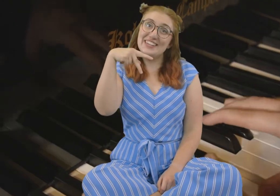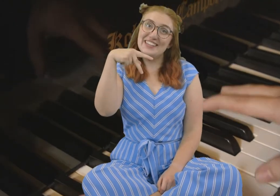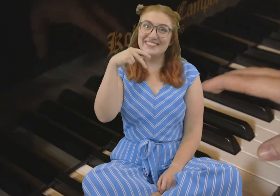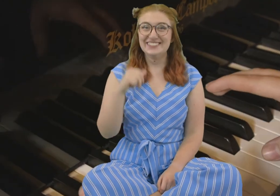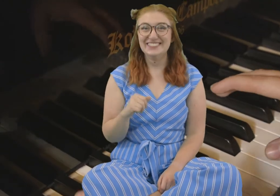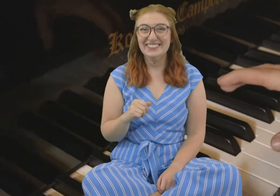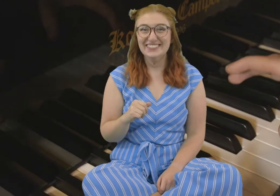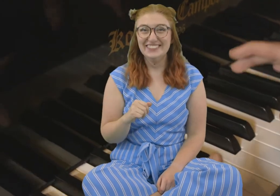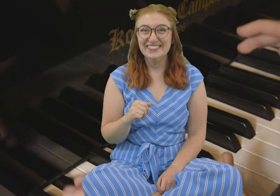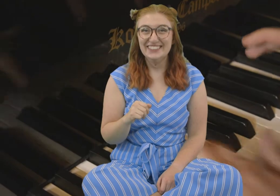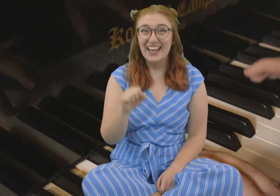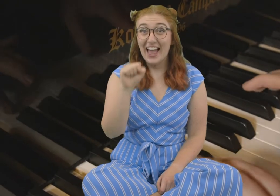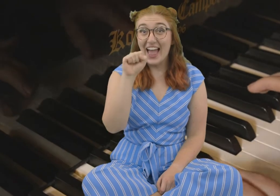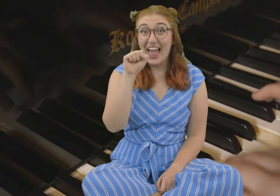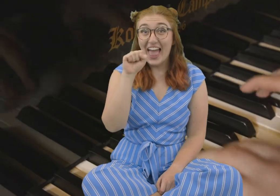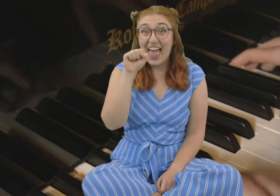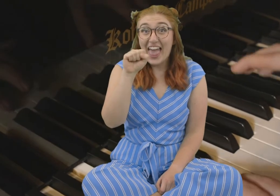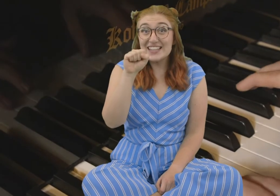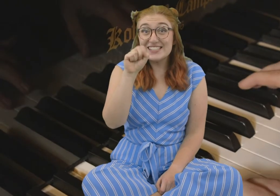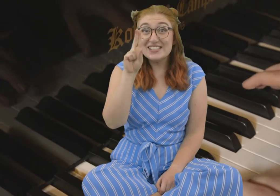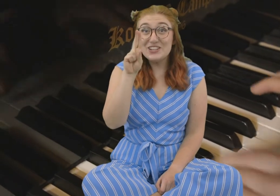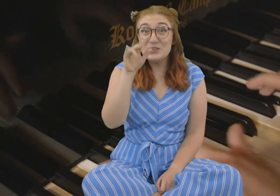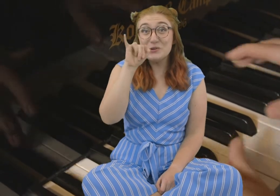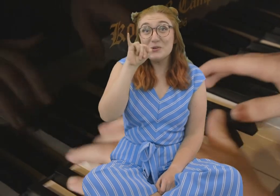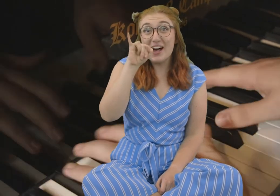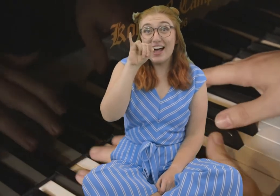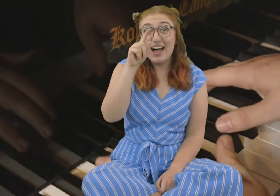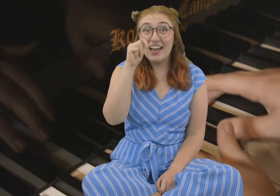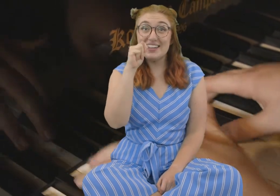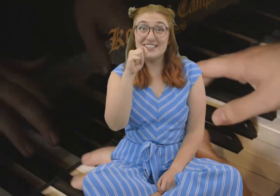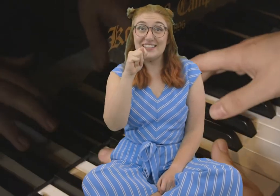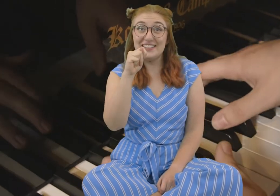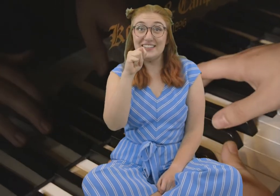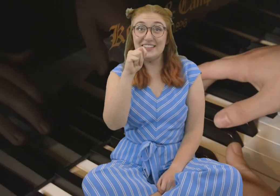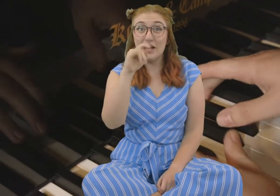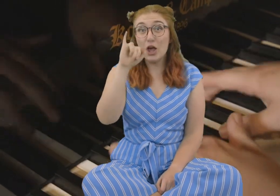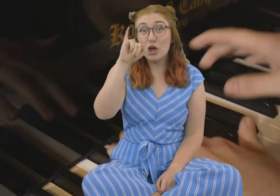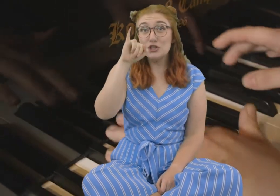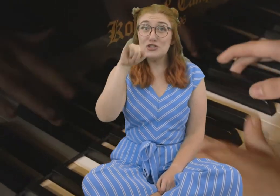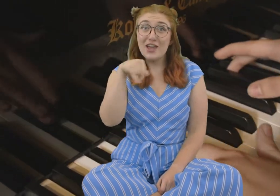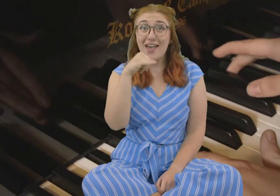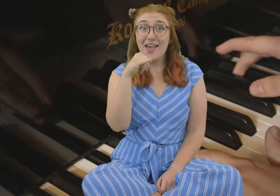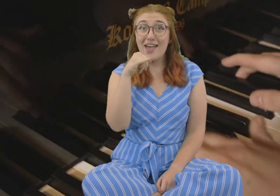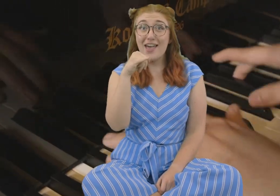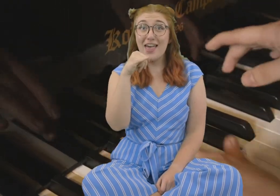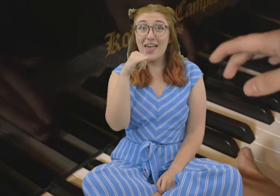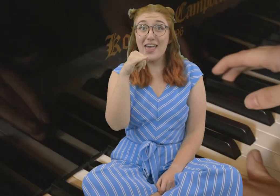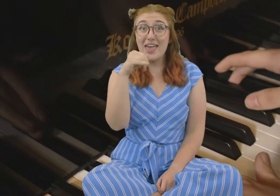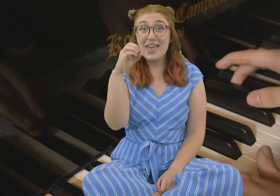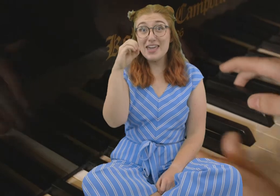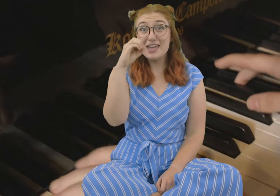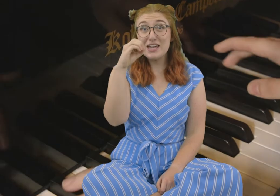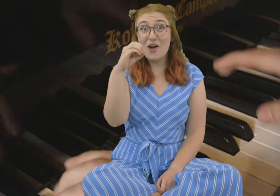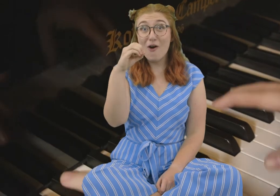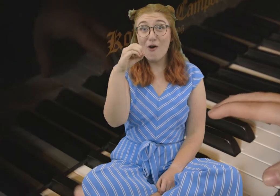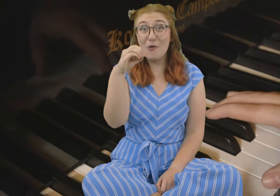S-U-I-T, J, O,